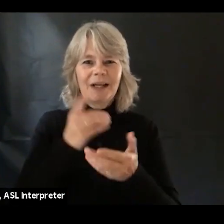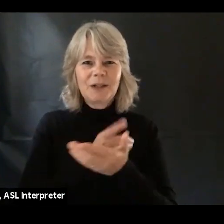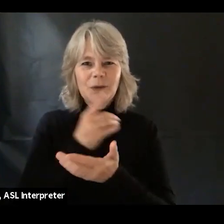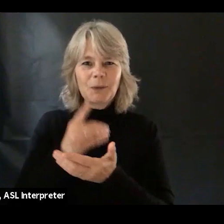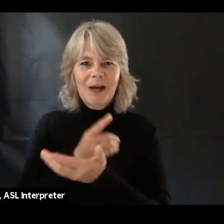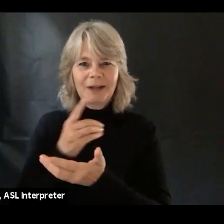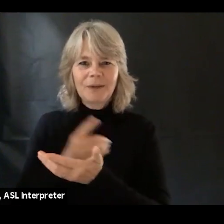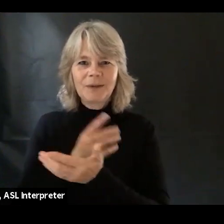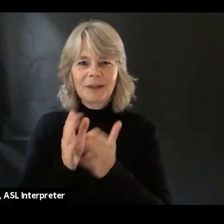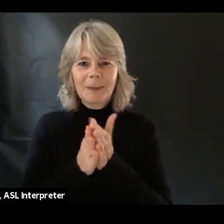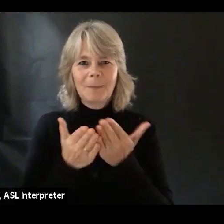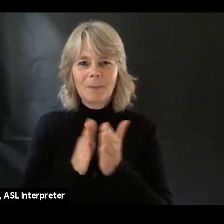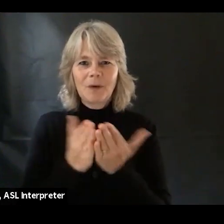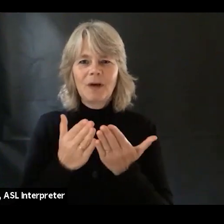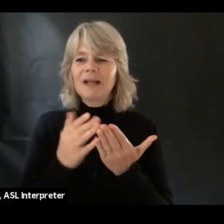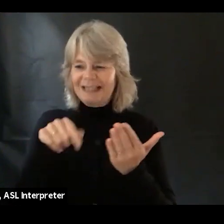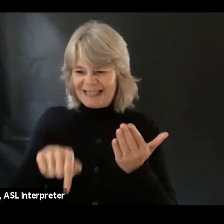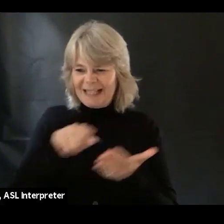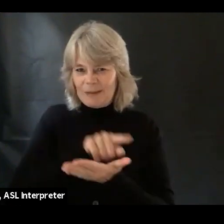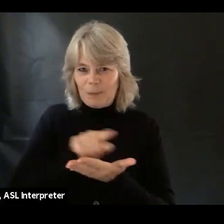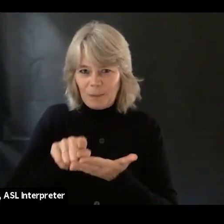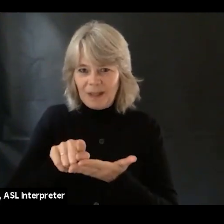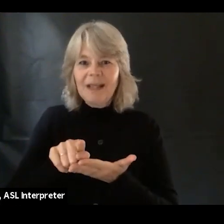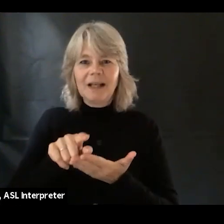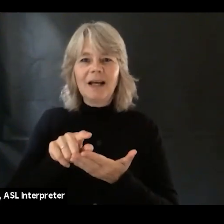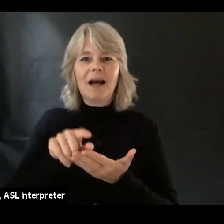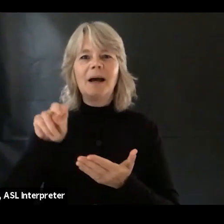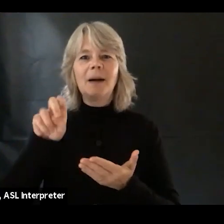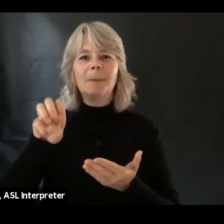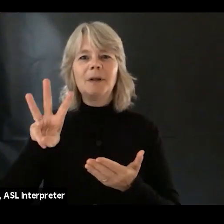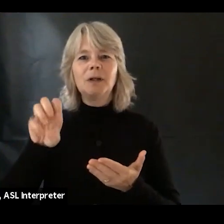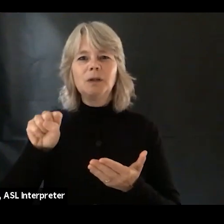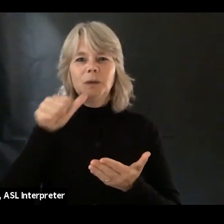a newsletter this week with a few more correction labels.